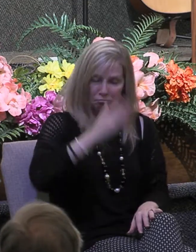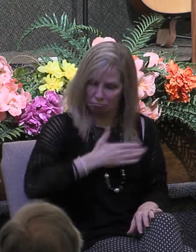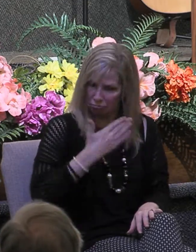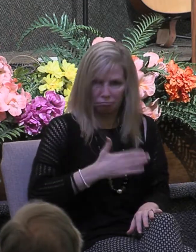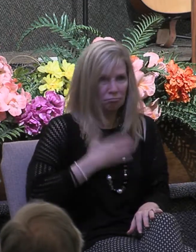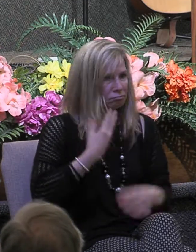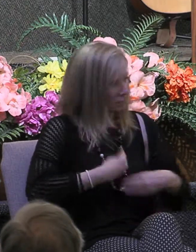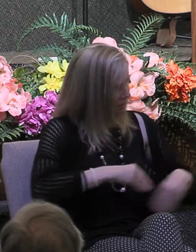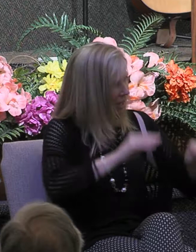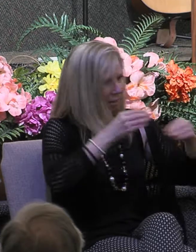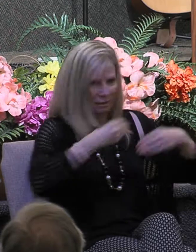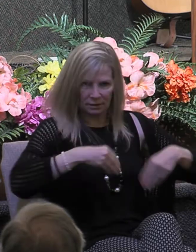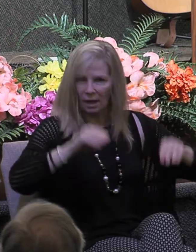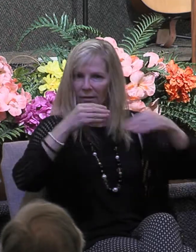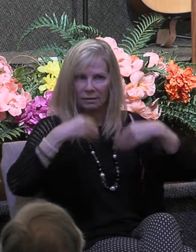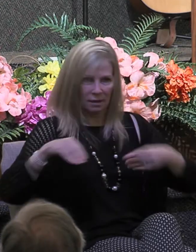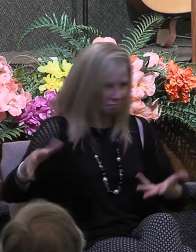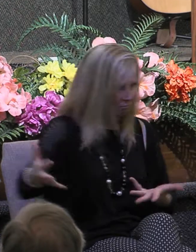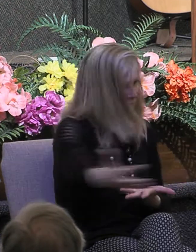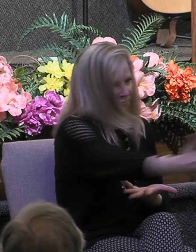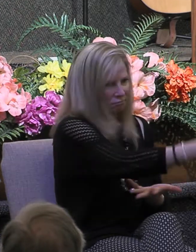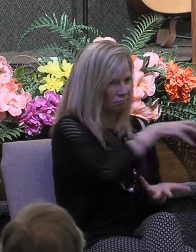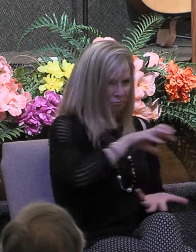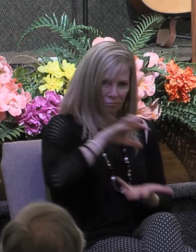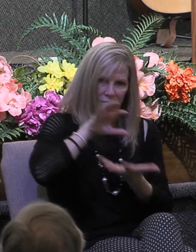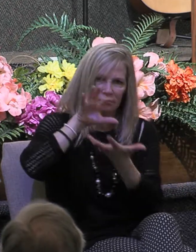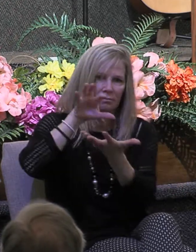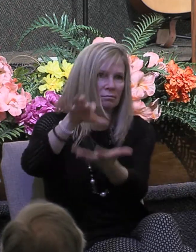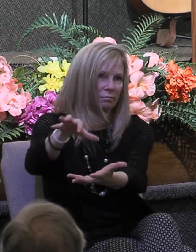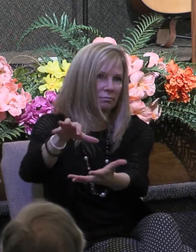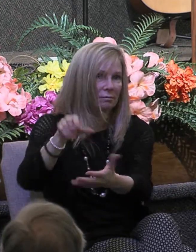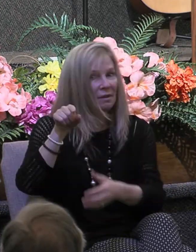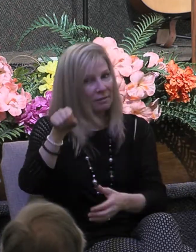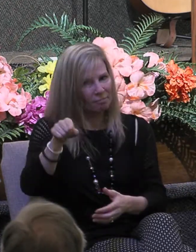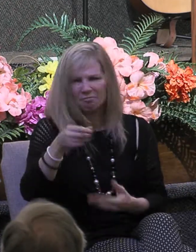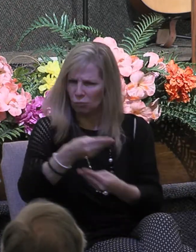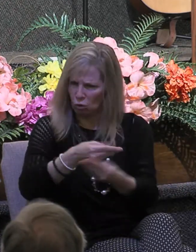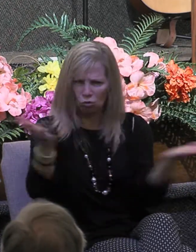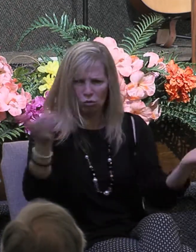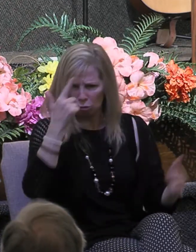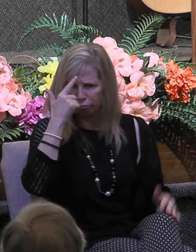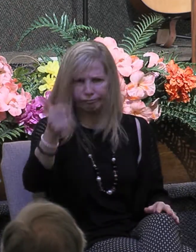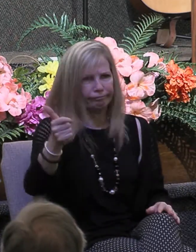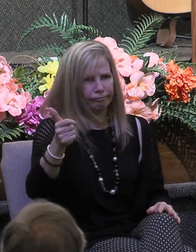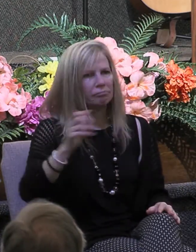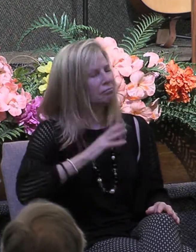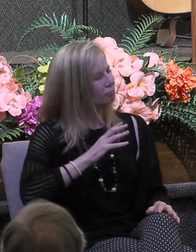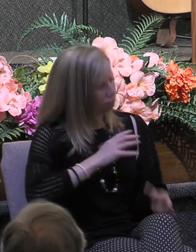selling what they had and they were laying at the apostles feet and saying just distribute to the needy now